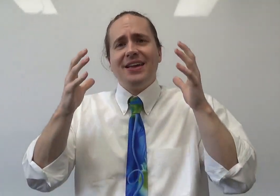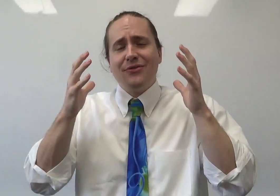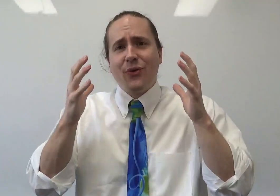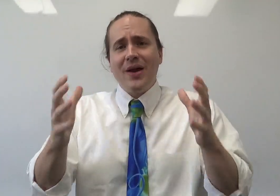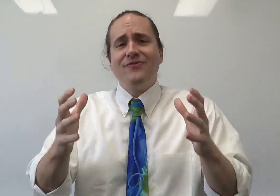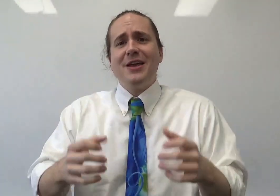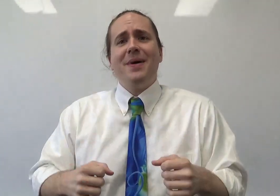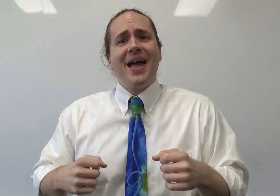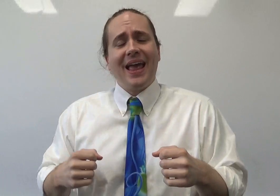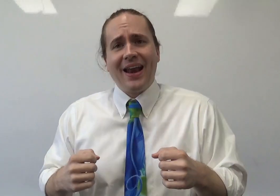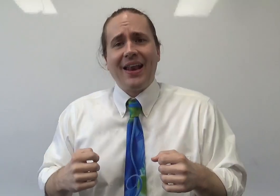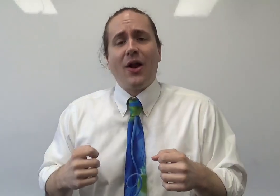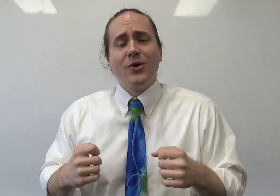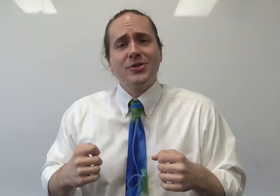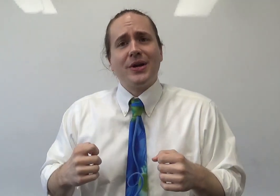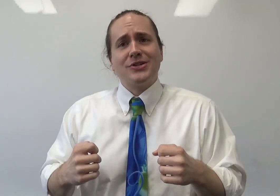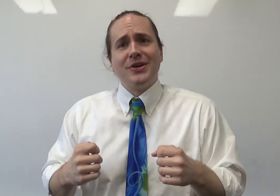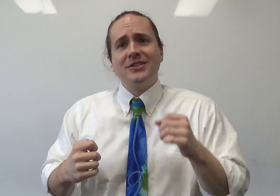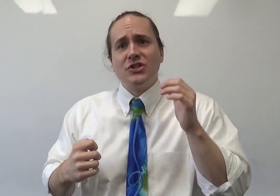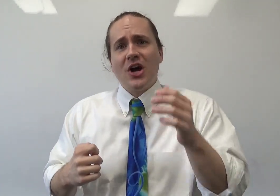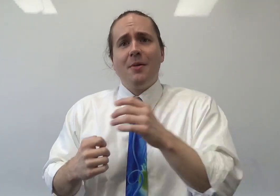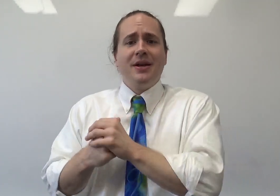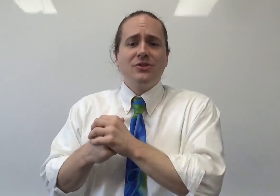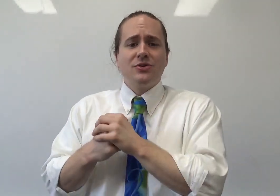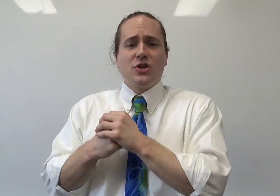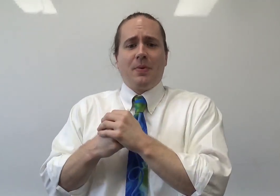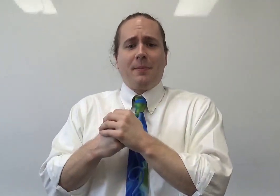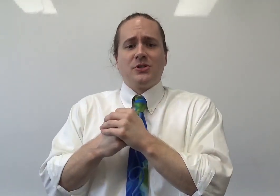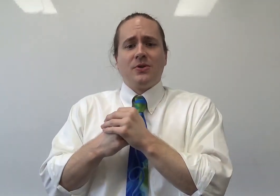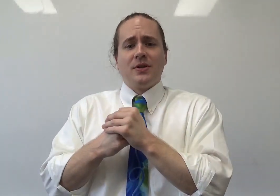give great feedback, and that also can turn into job and internship opportunities.